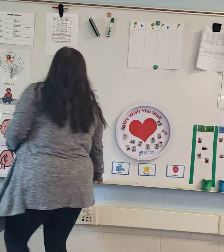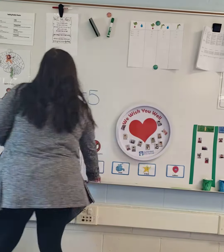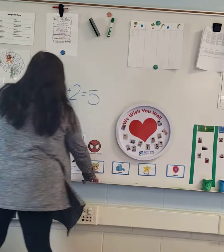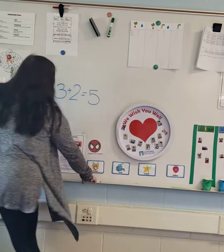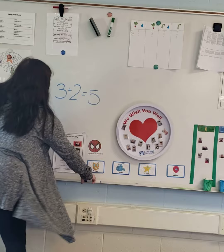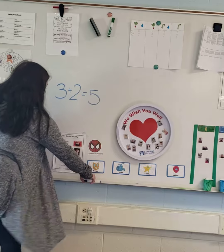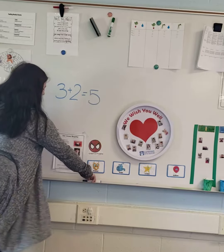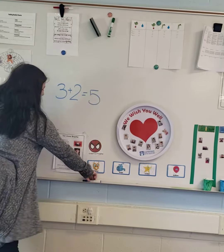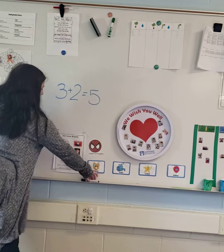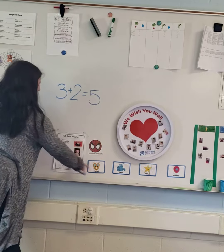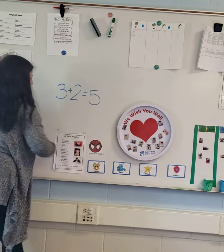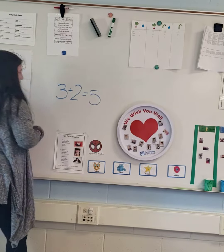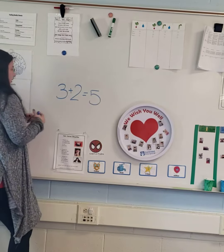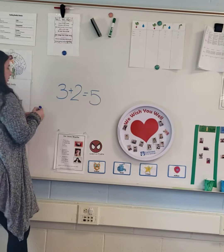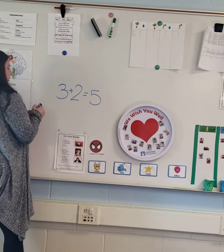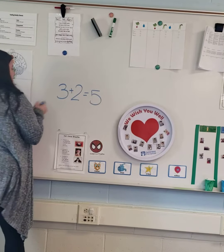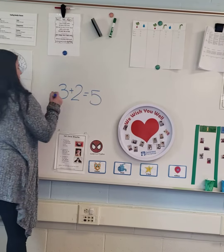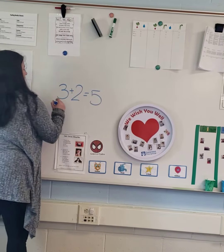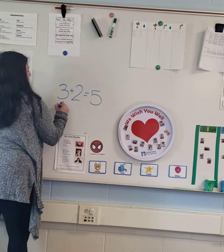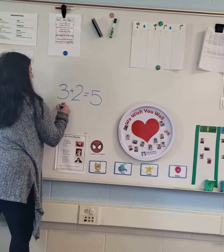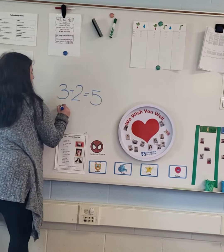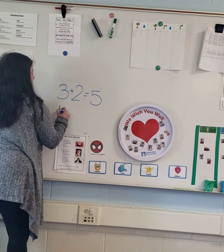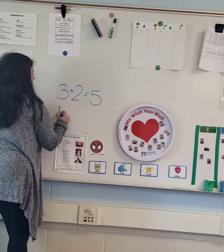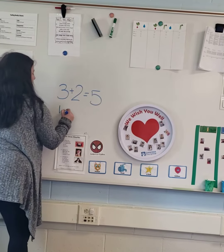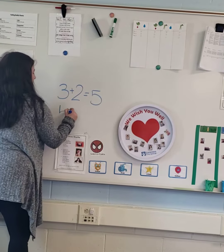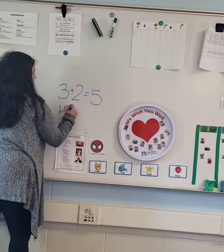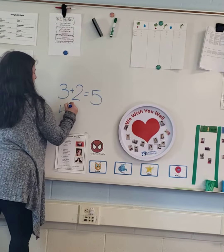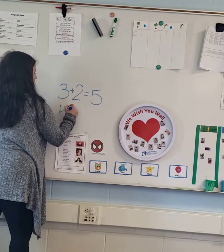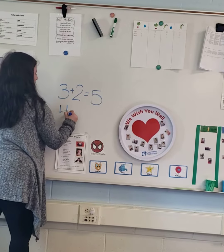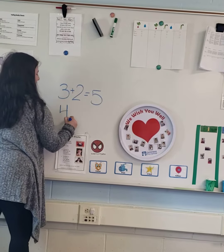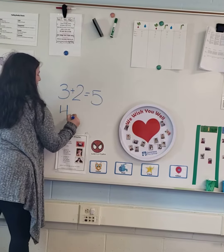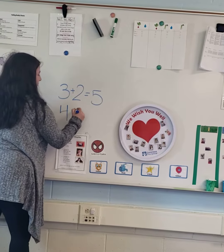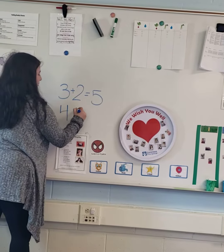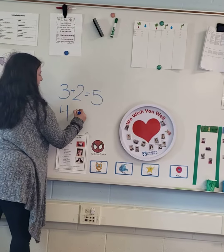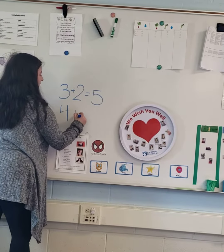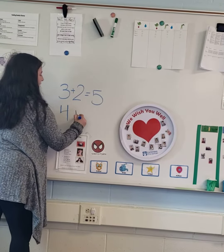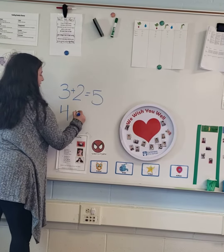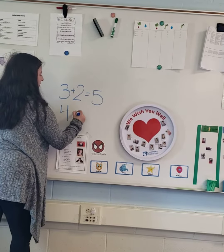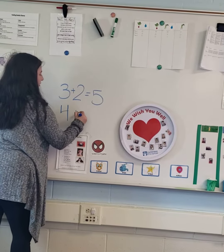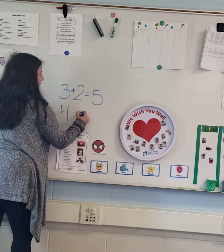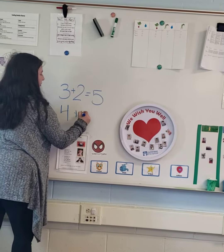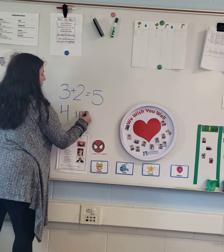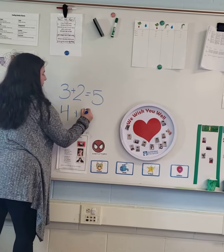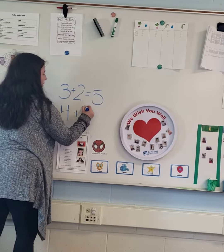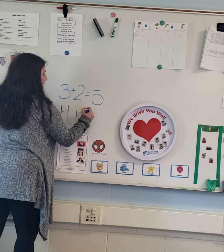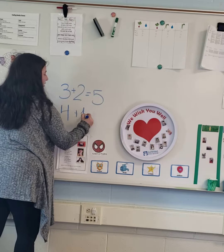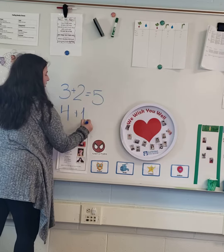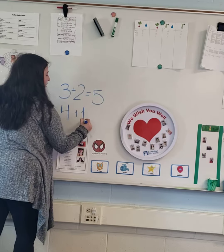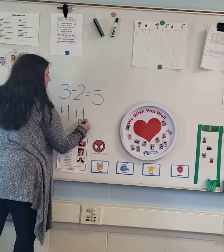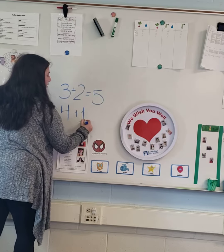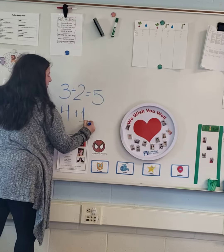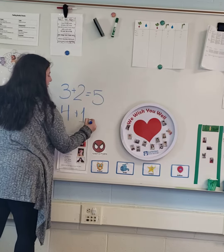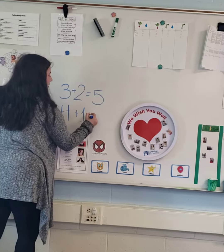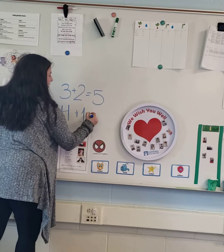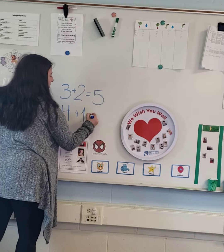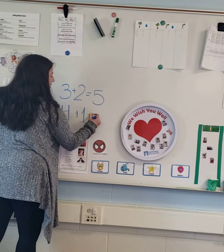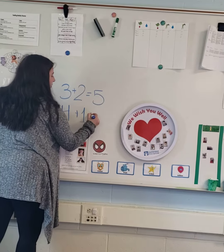four plus one equals